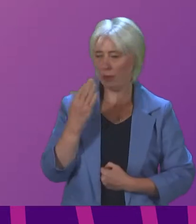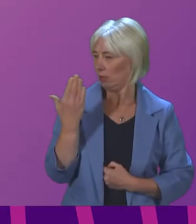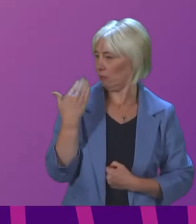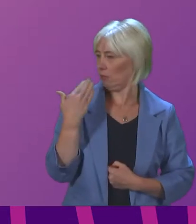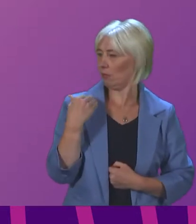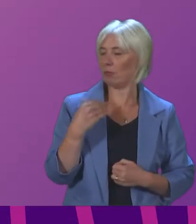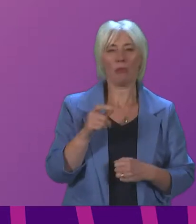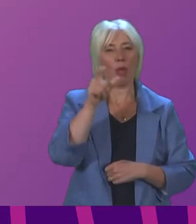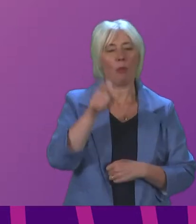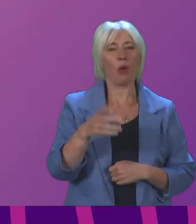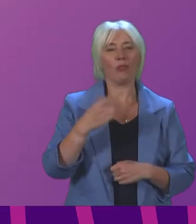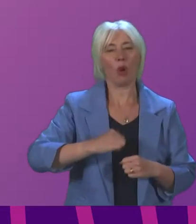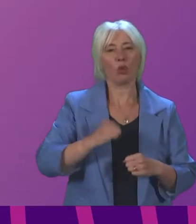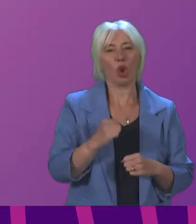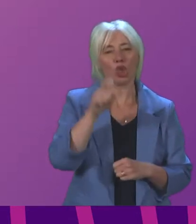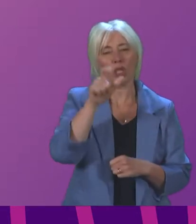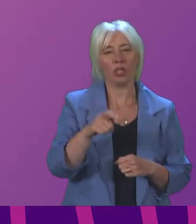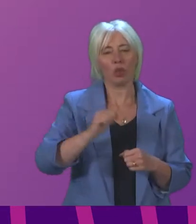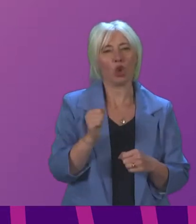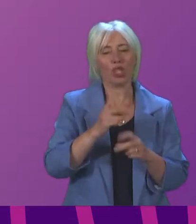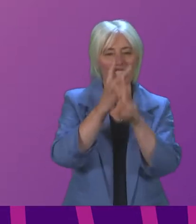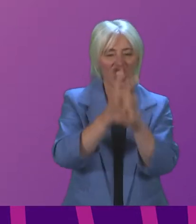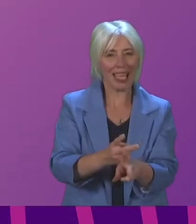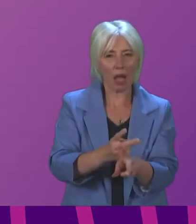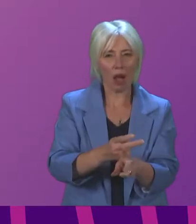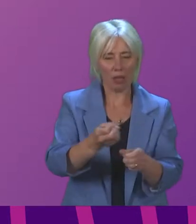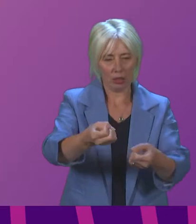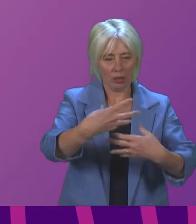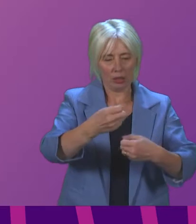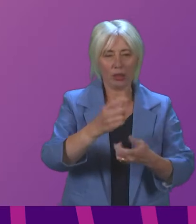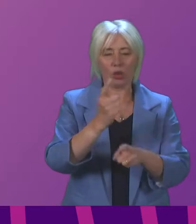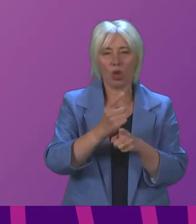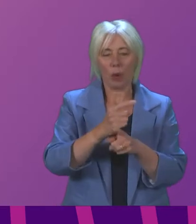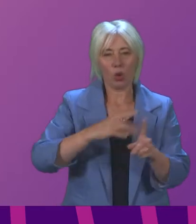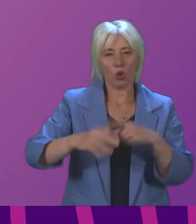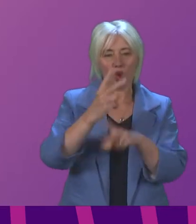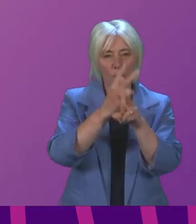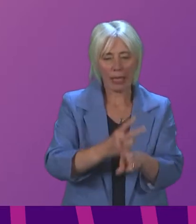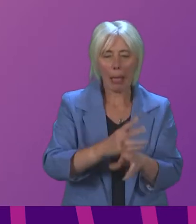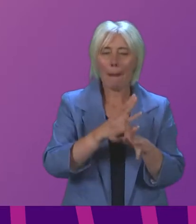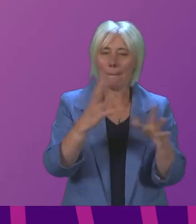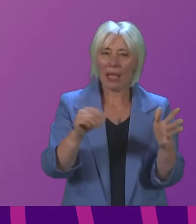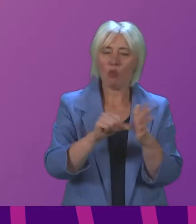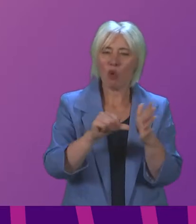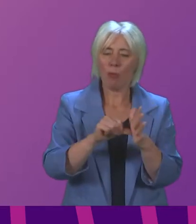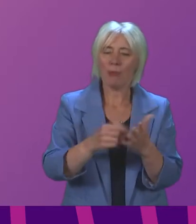ago from Donald McCaskill from Scottish Care who was talking about the issues in social care and how the big problem in social care right now are